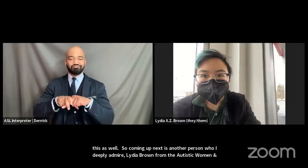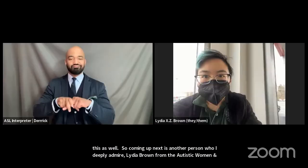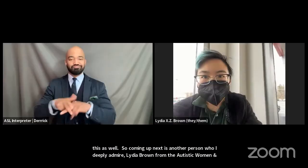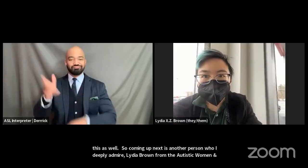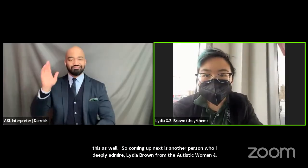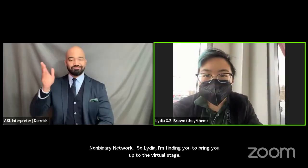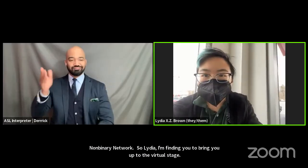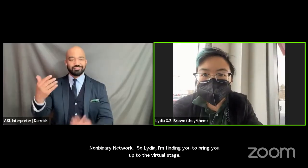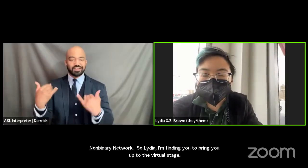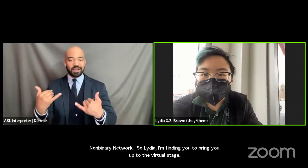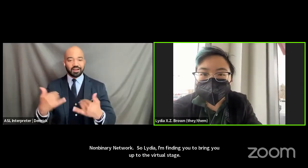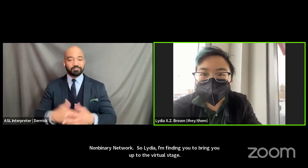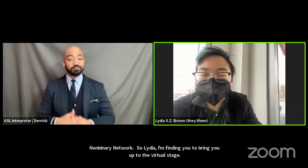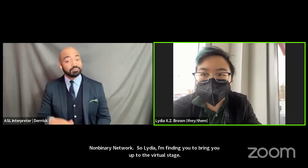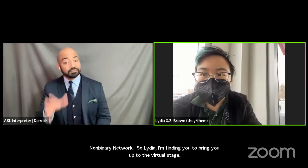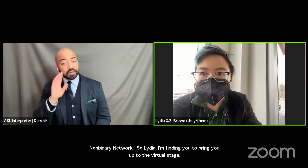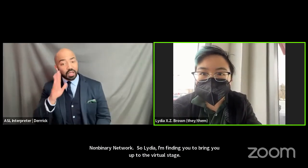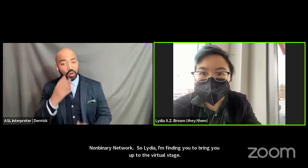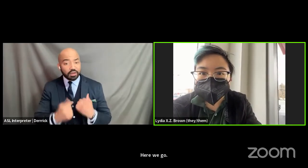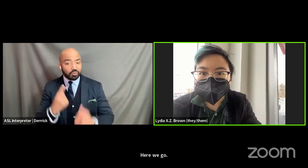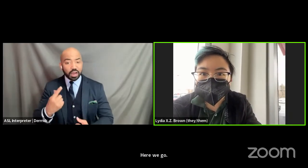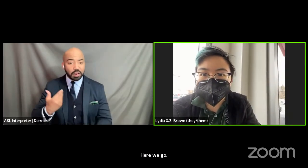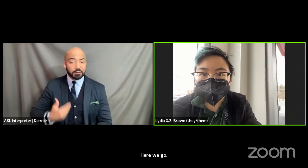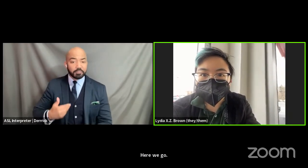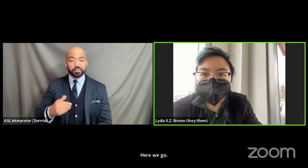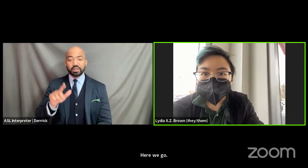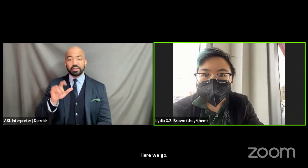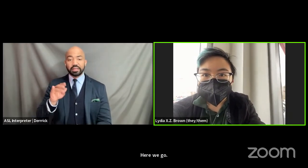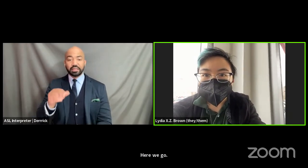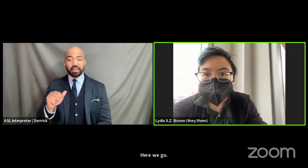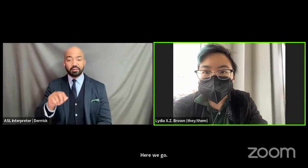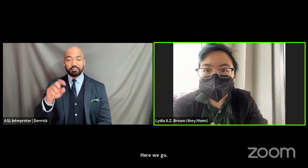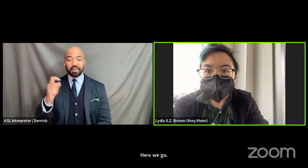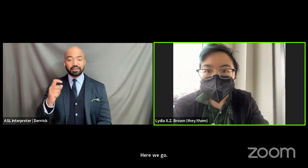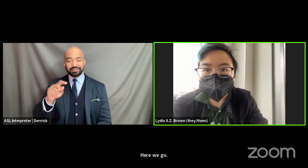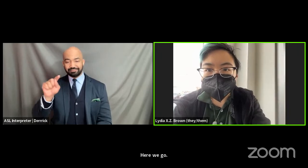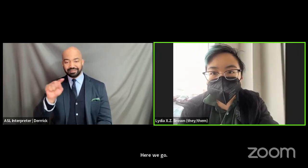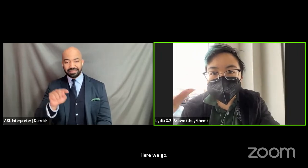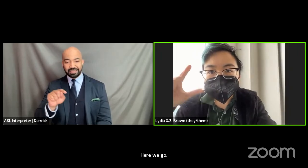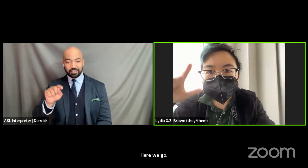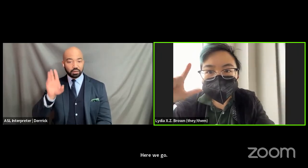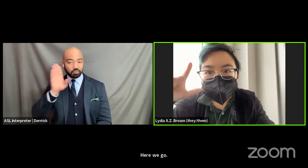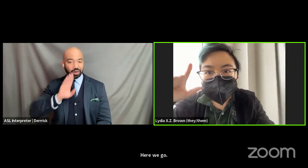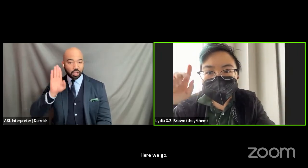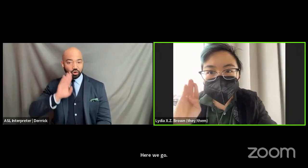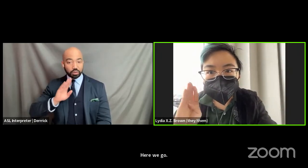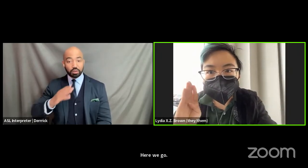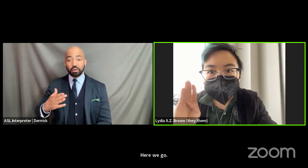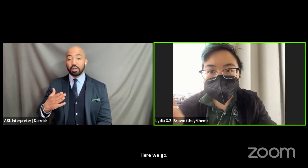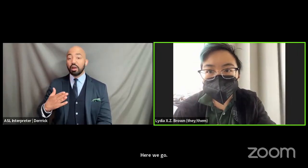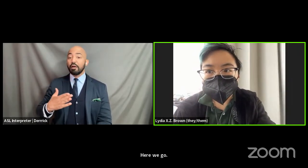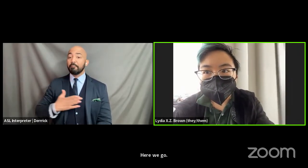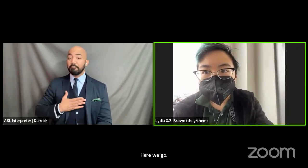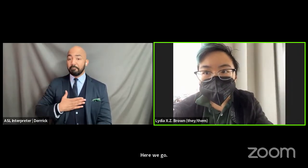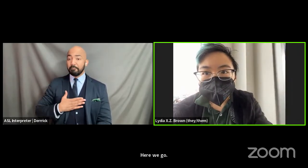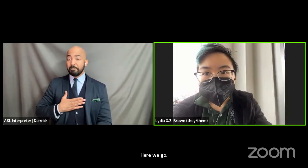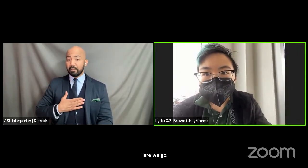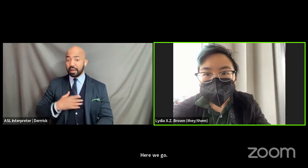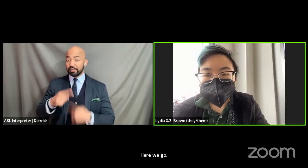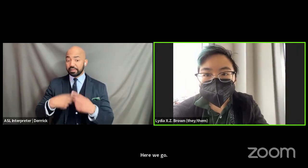hi everyone this is lydia xc brown my sign name is l brown